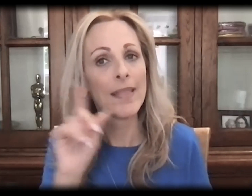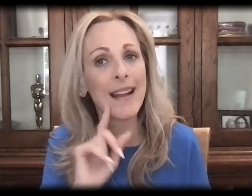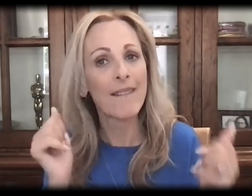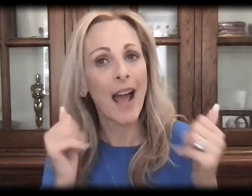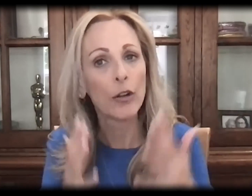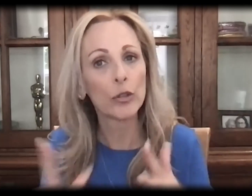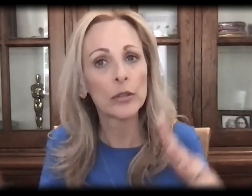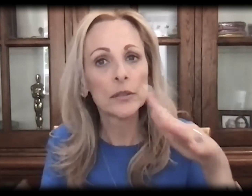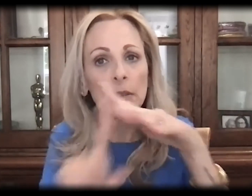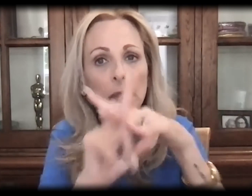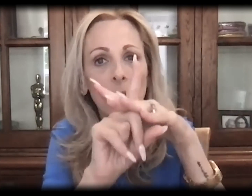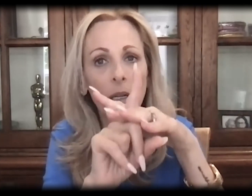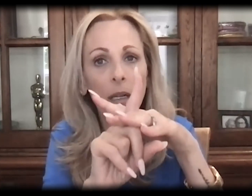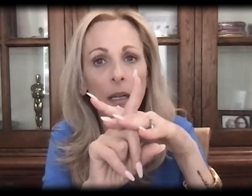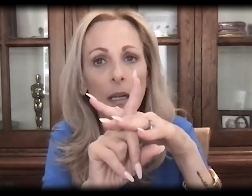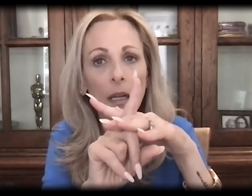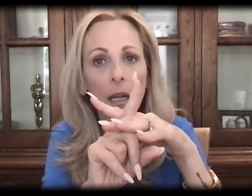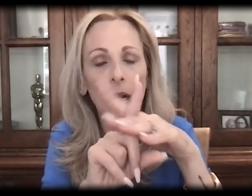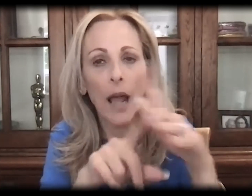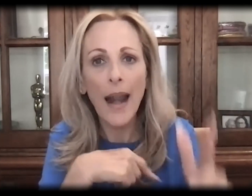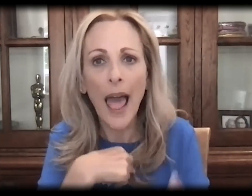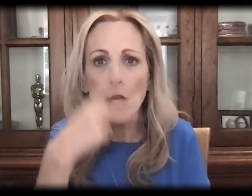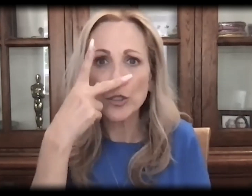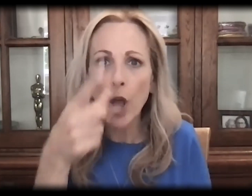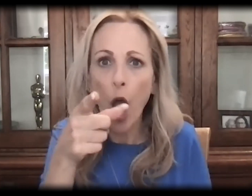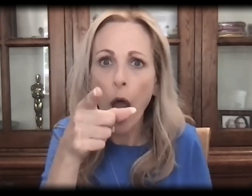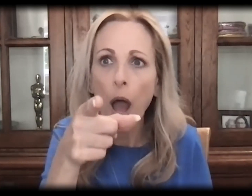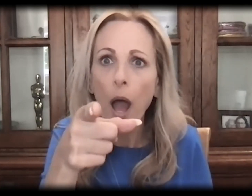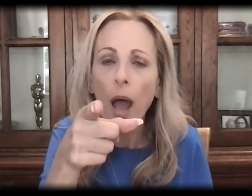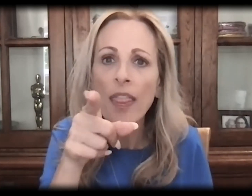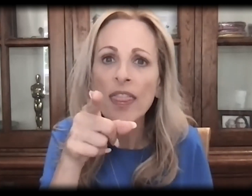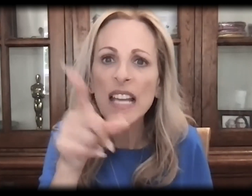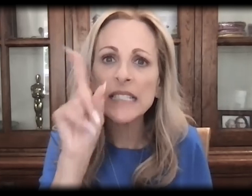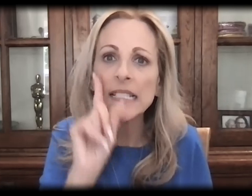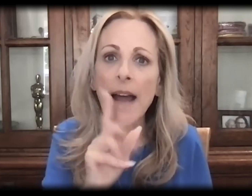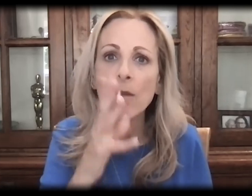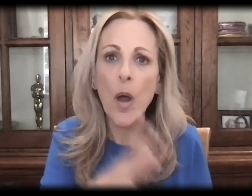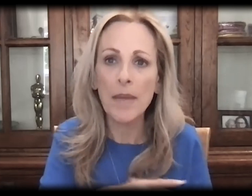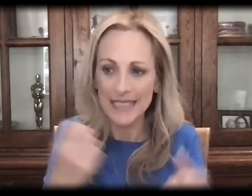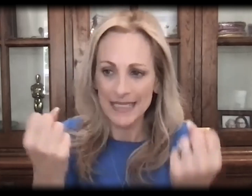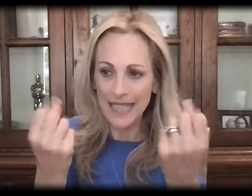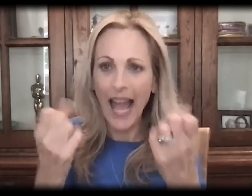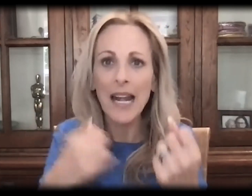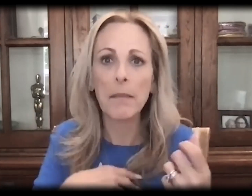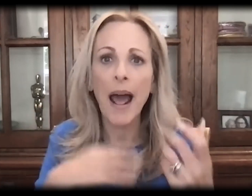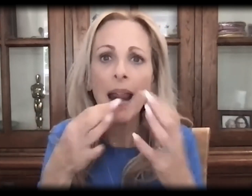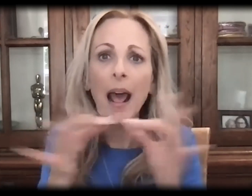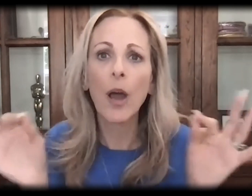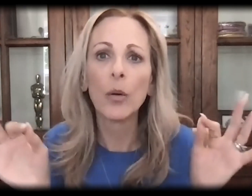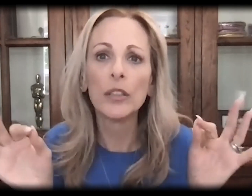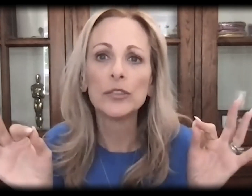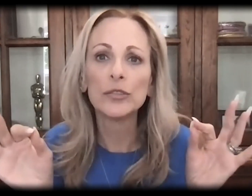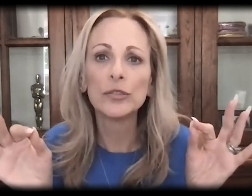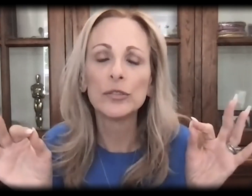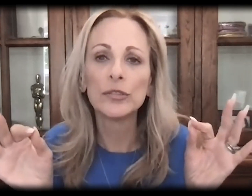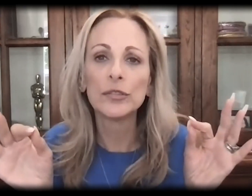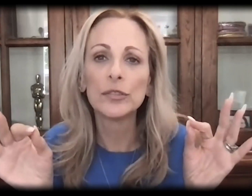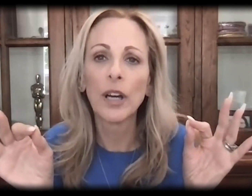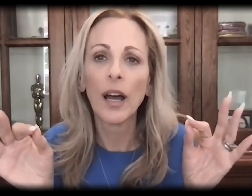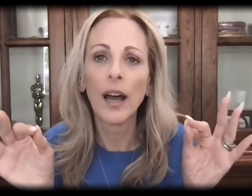named Linda Bow, who was deaf, who appeared on the show. And I saw this deaf woman signing in my language.